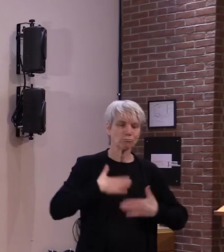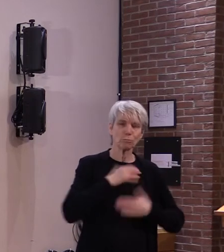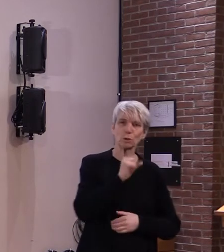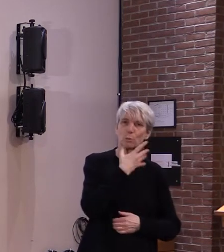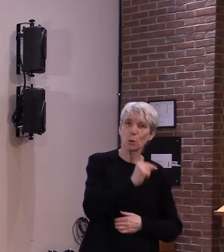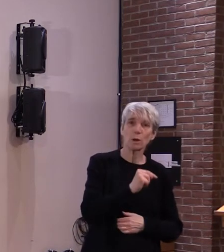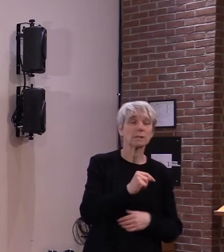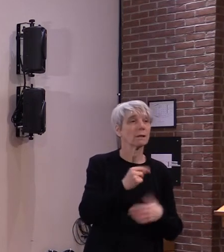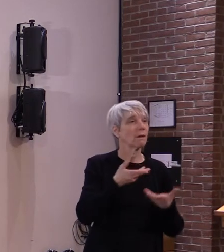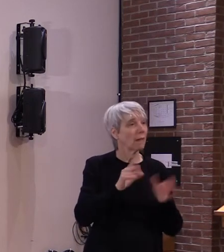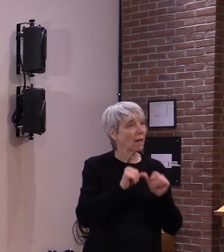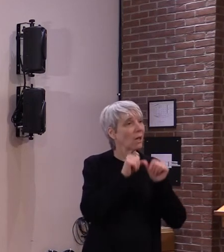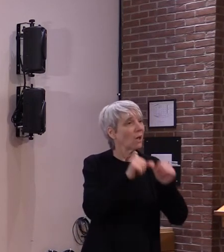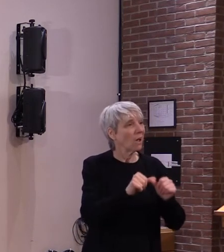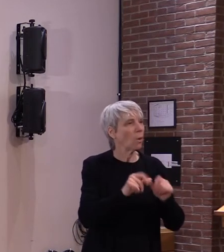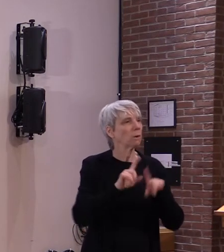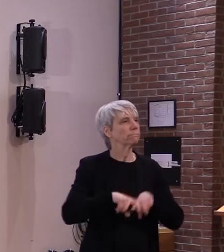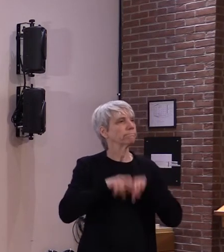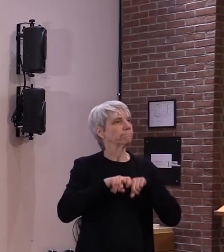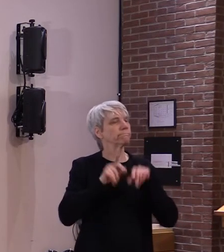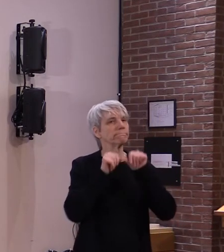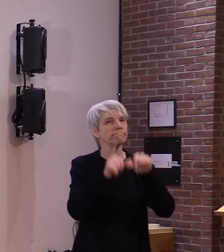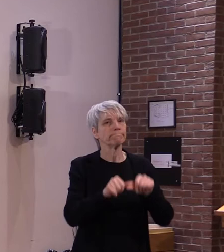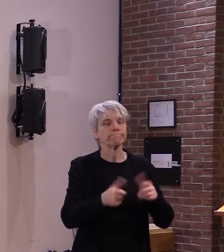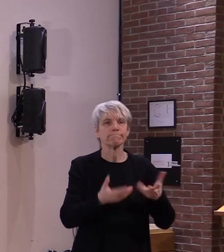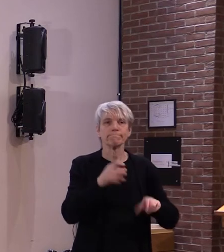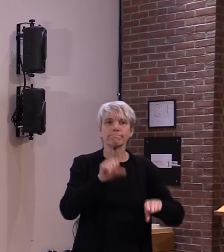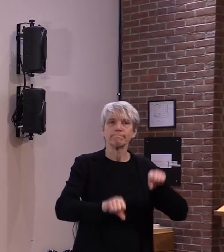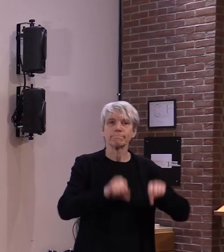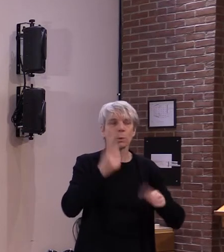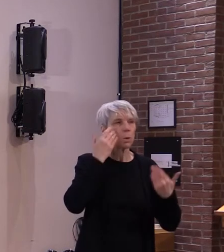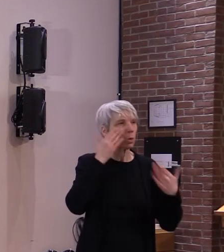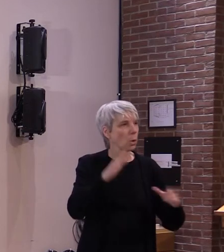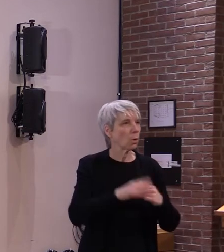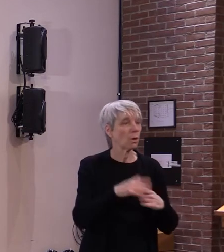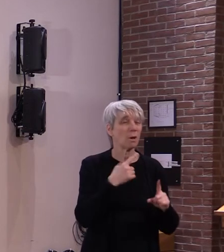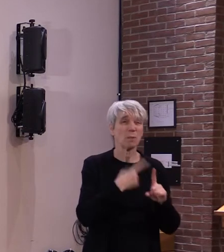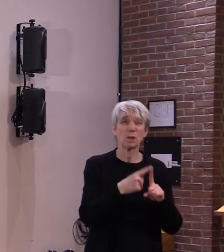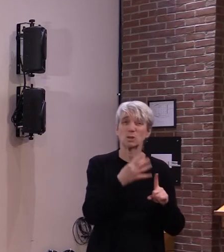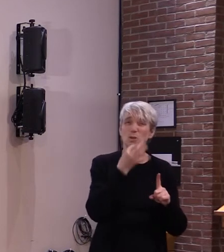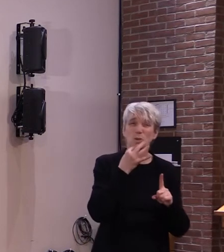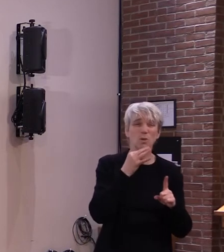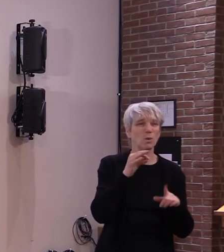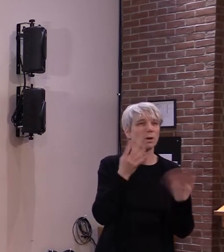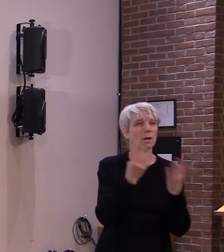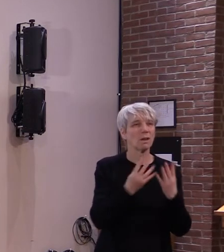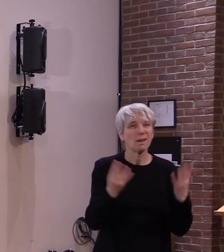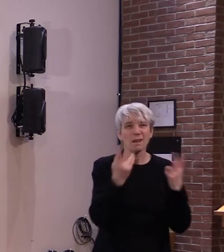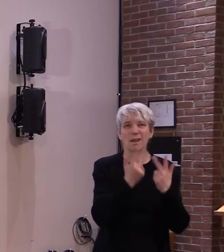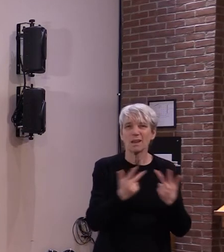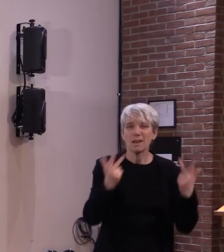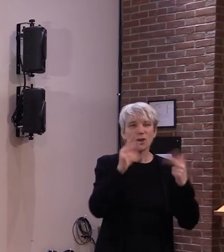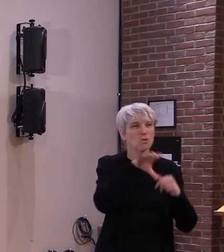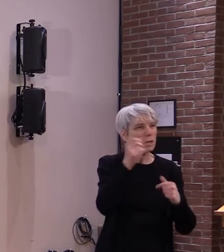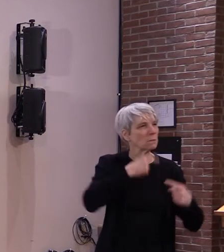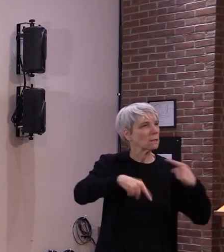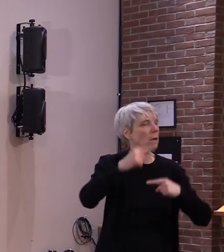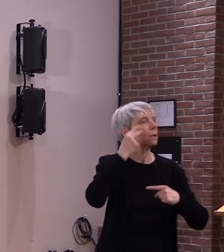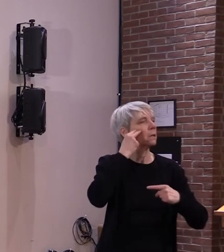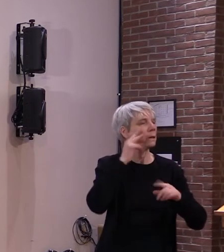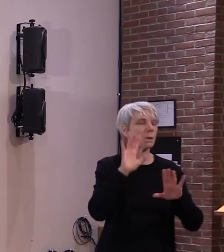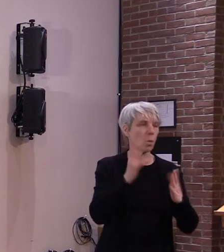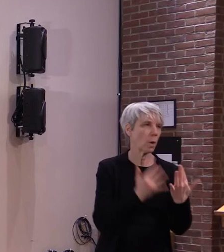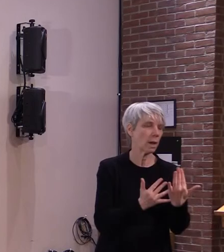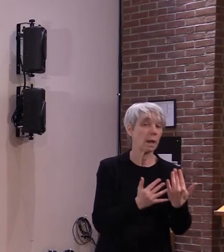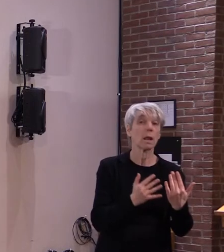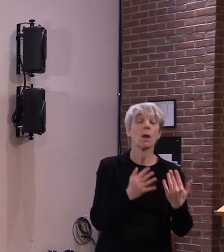just too early for us to tell i mean we just have to to take it one day at a time and uh hopefully by the uh by the end of the week